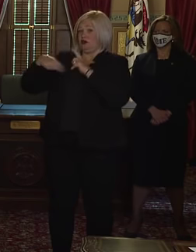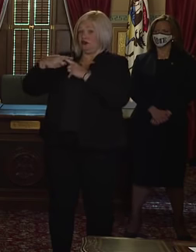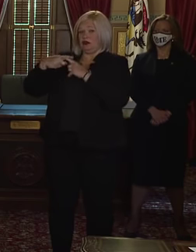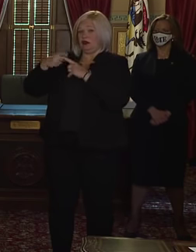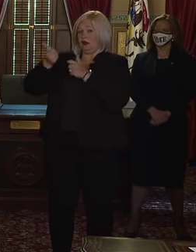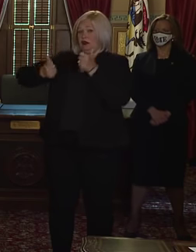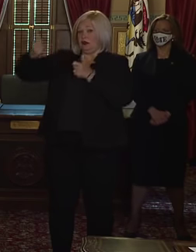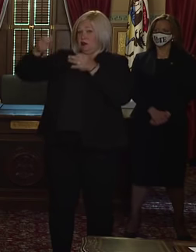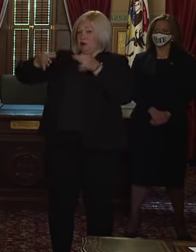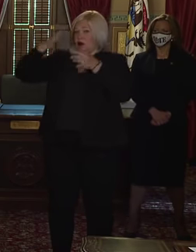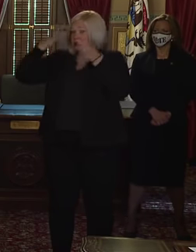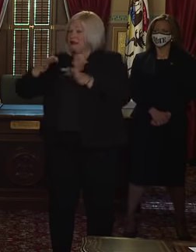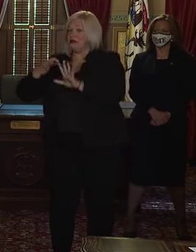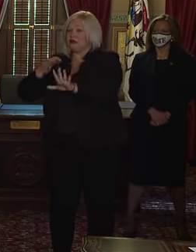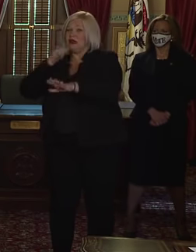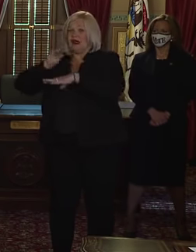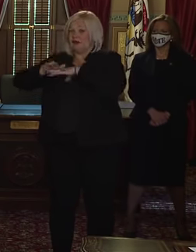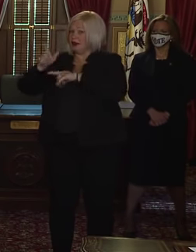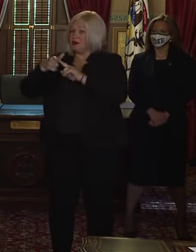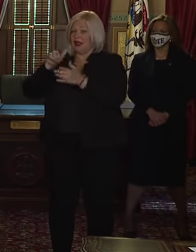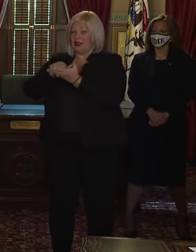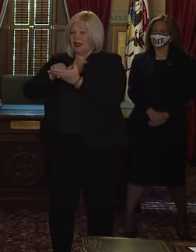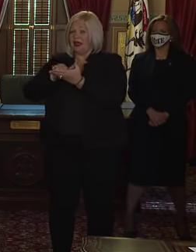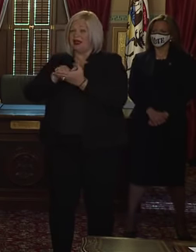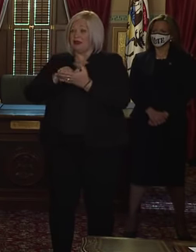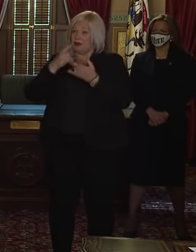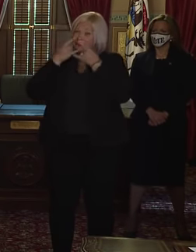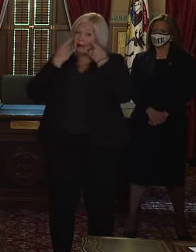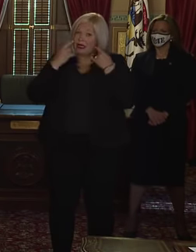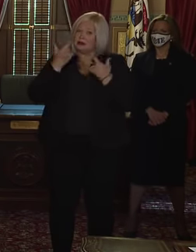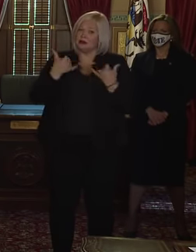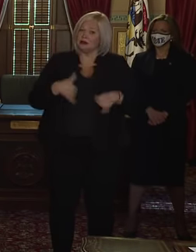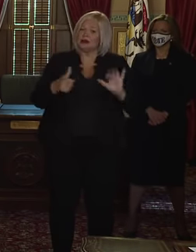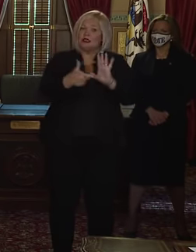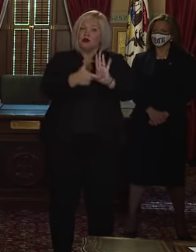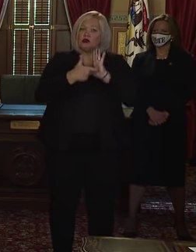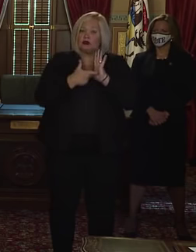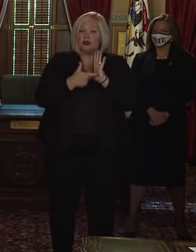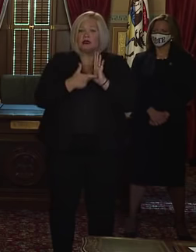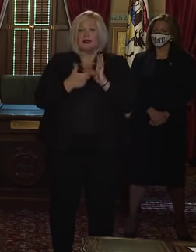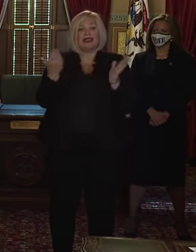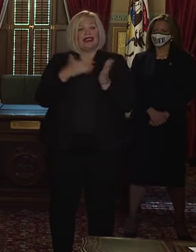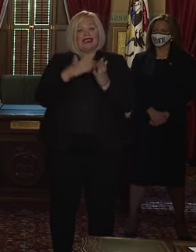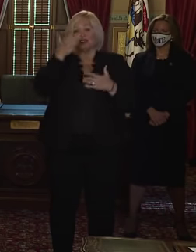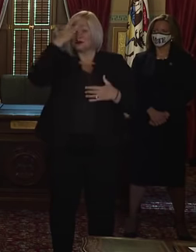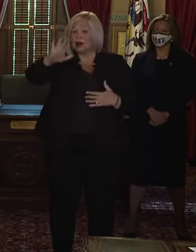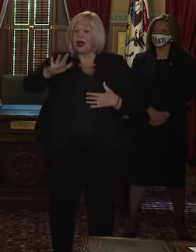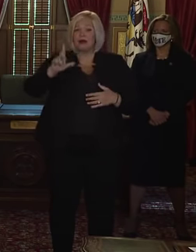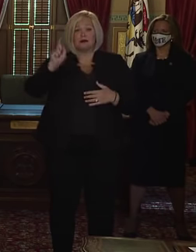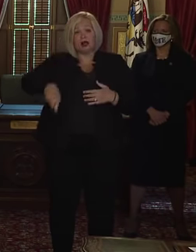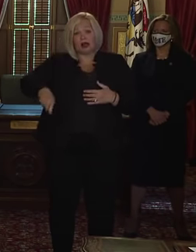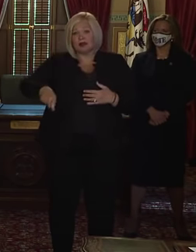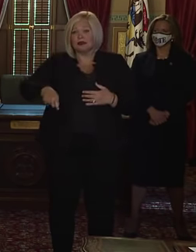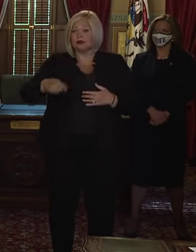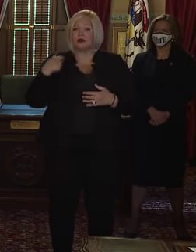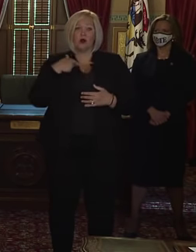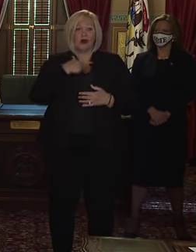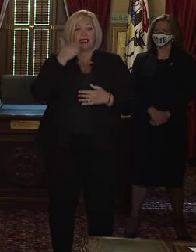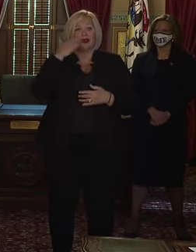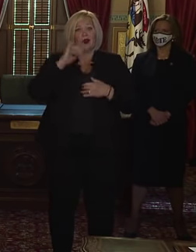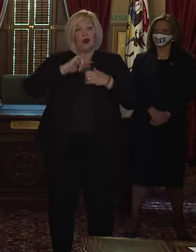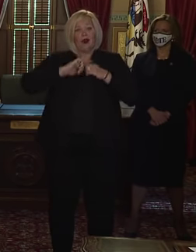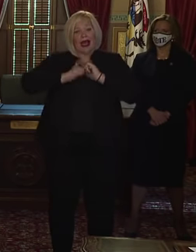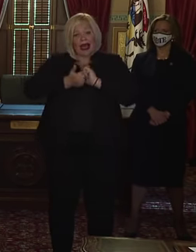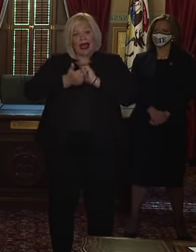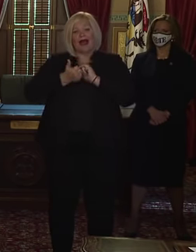standing, and they will be exercised so long as they need to be. So let's be smart, Michigan. We know what it takes to